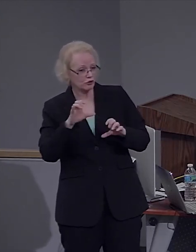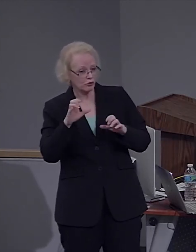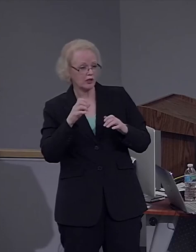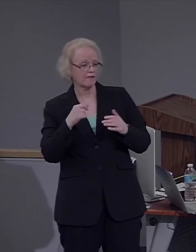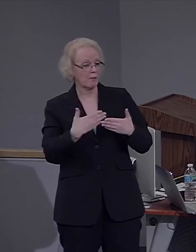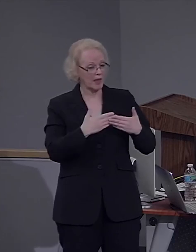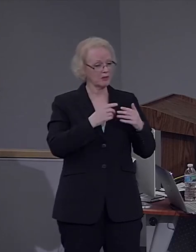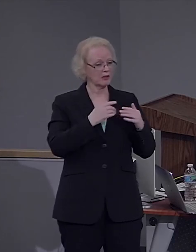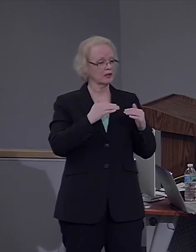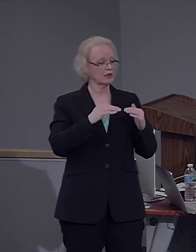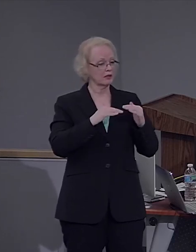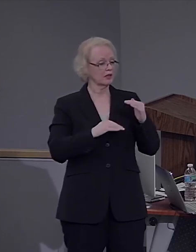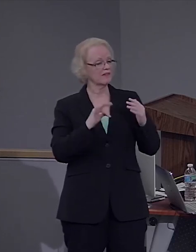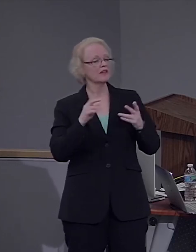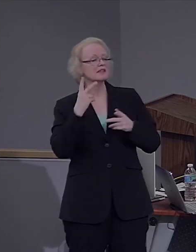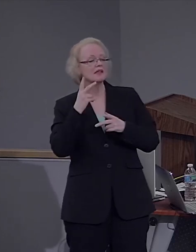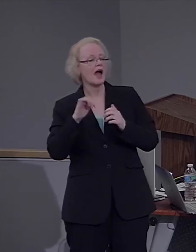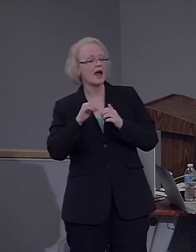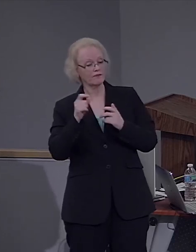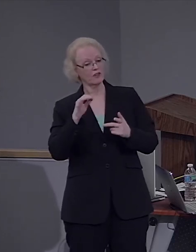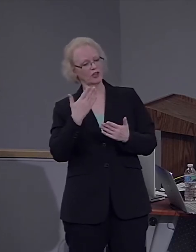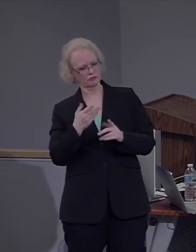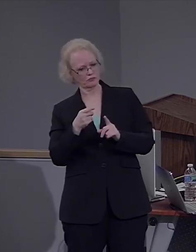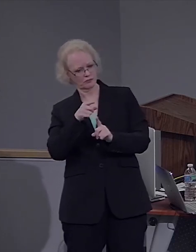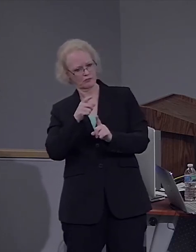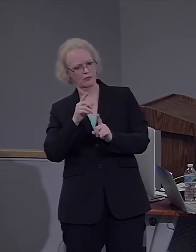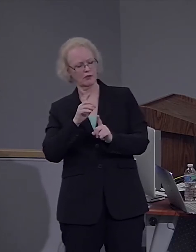will do in the future in mathematics. Track them down.